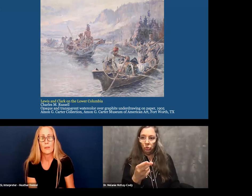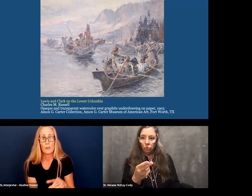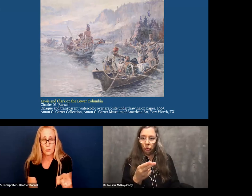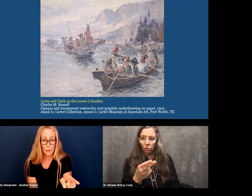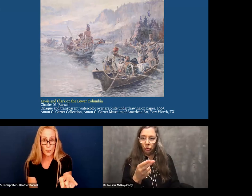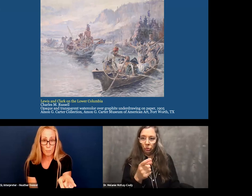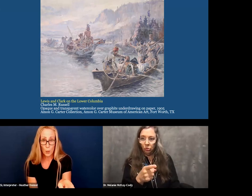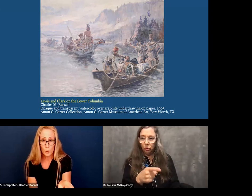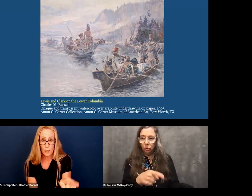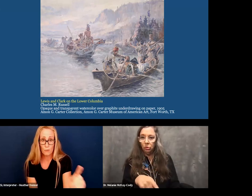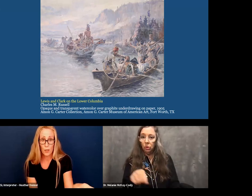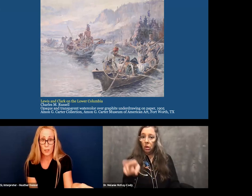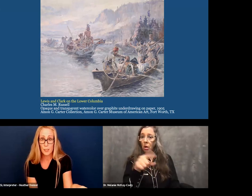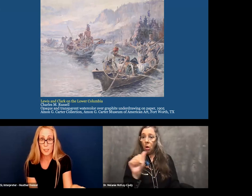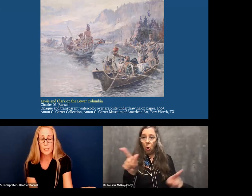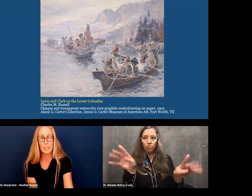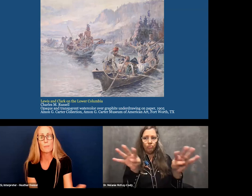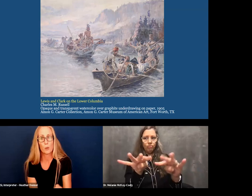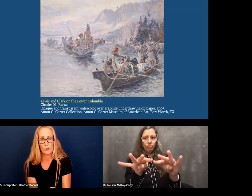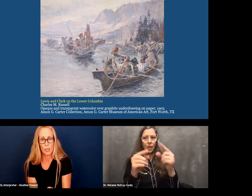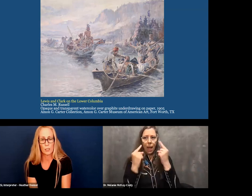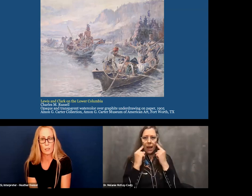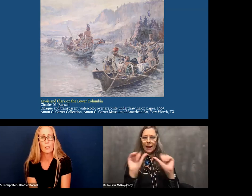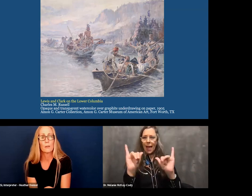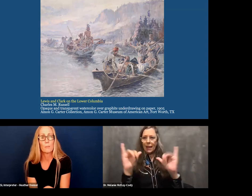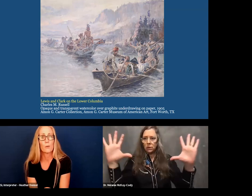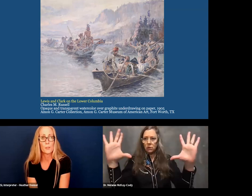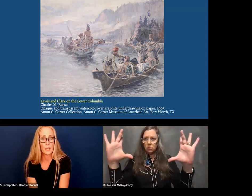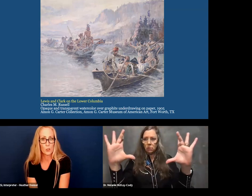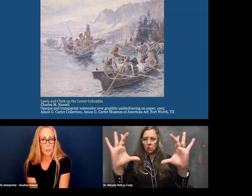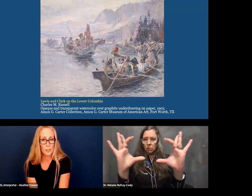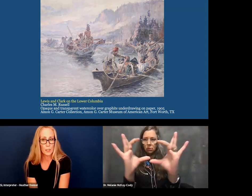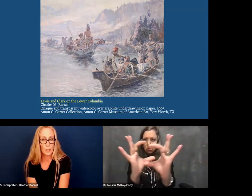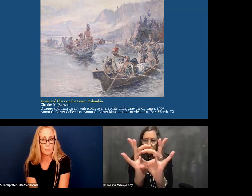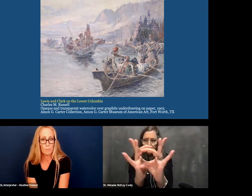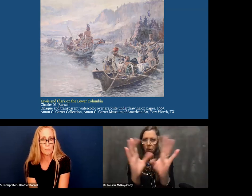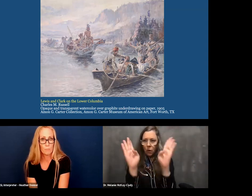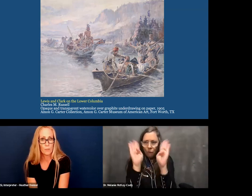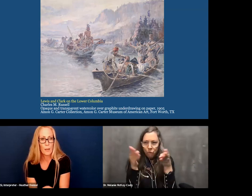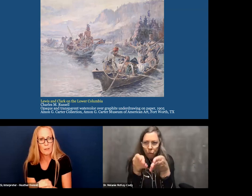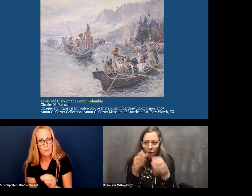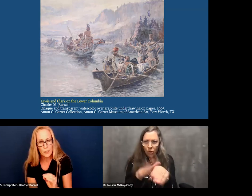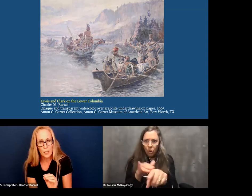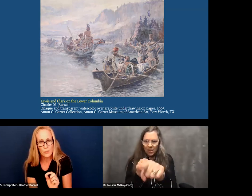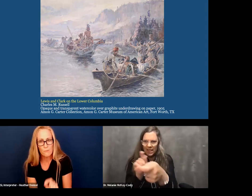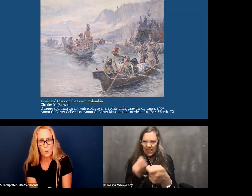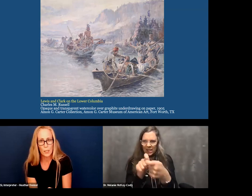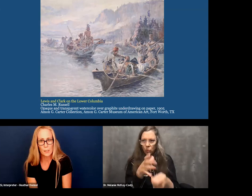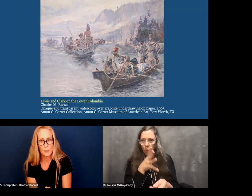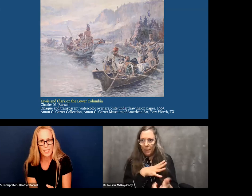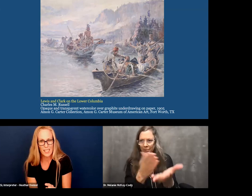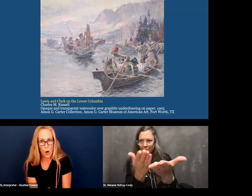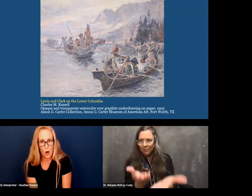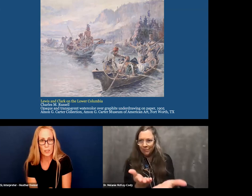And the boat and the distance is approaching the boat that Sacagawea is in. I feel like the